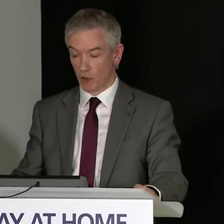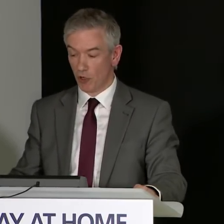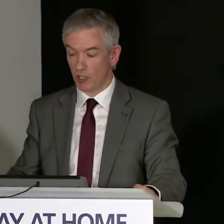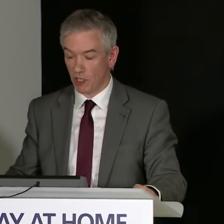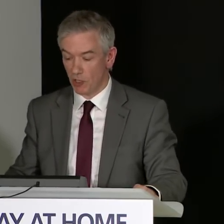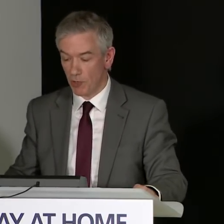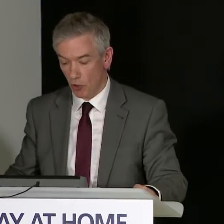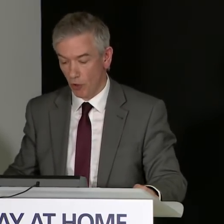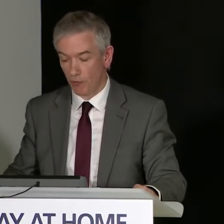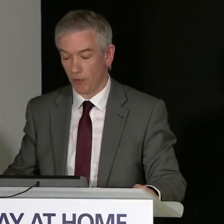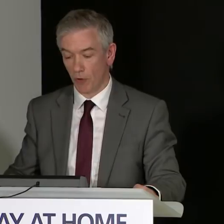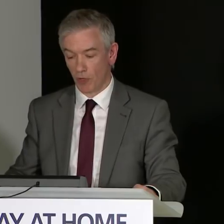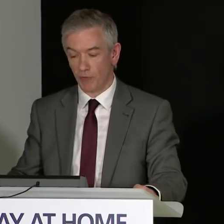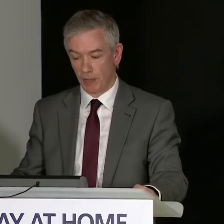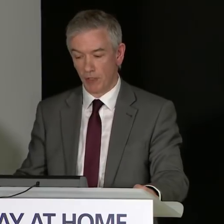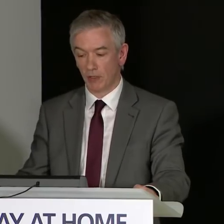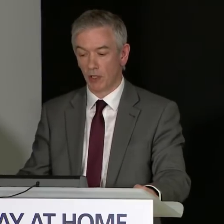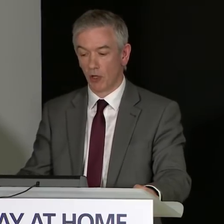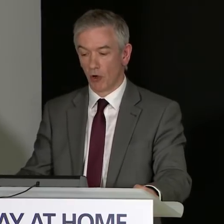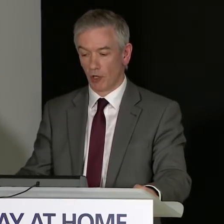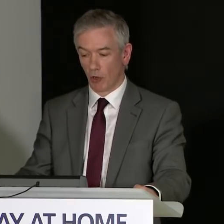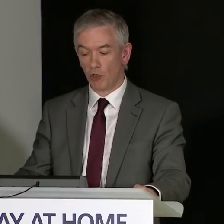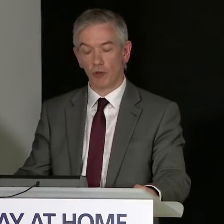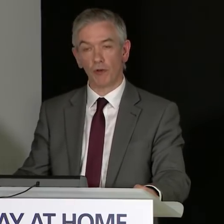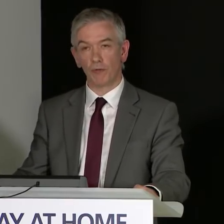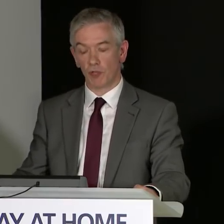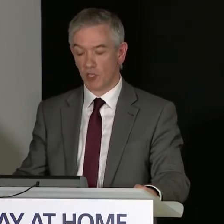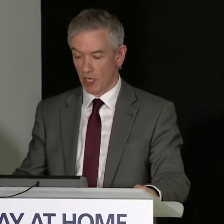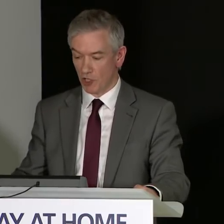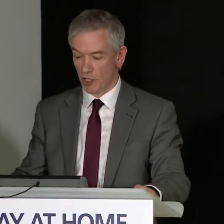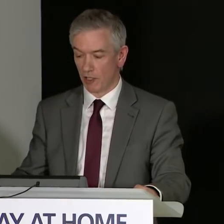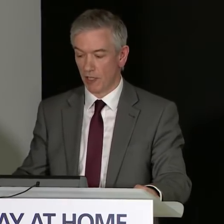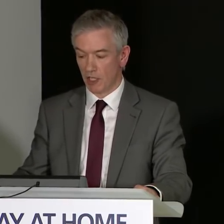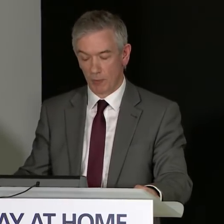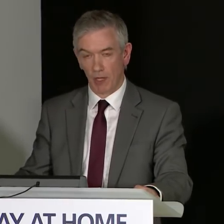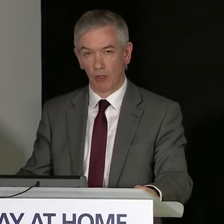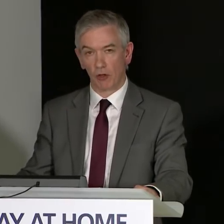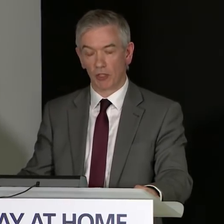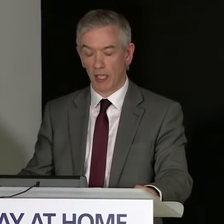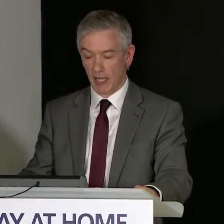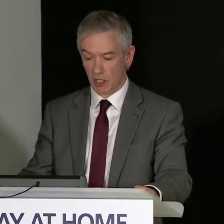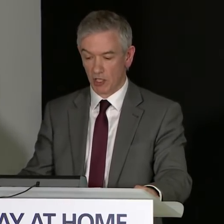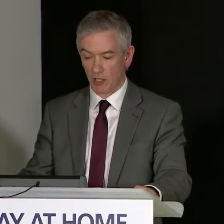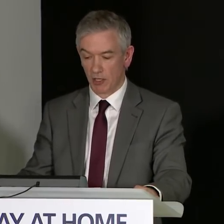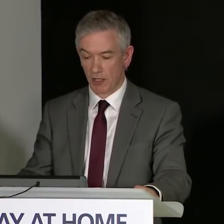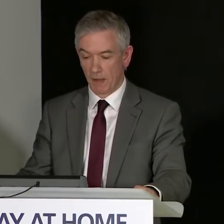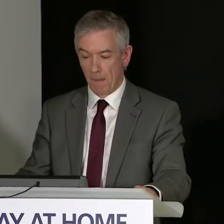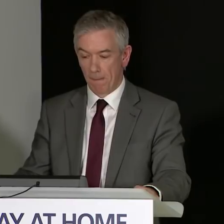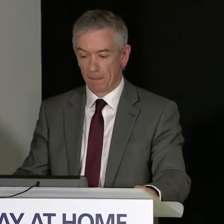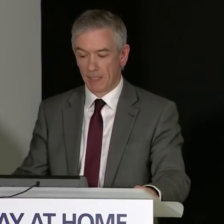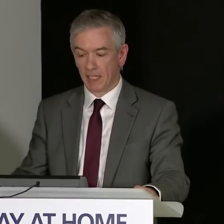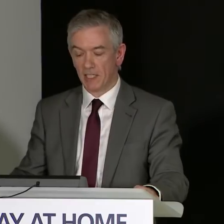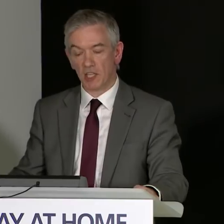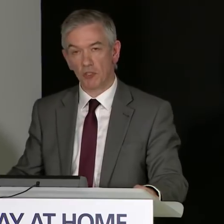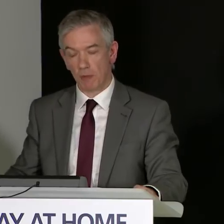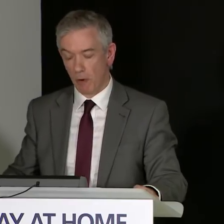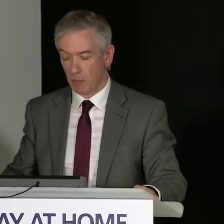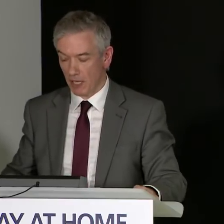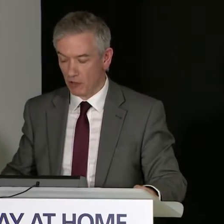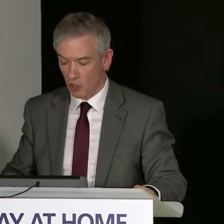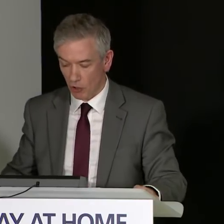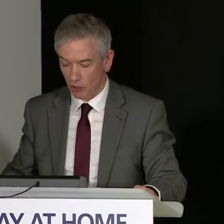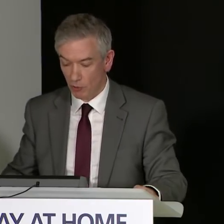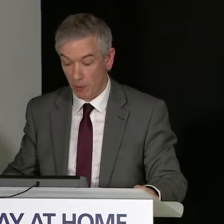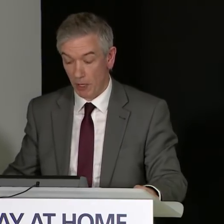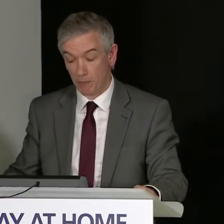basis of a new continuous cough or a fever or a loss of or a change in smell or taste. Guidance issued by